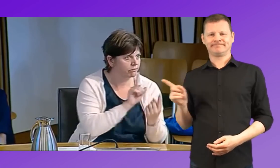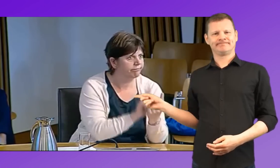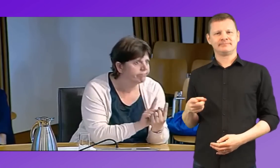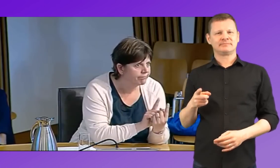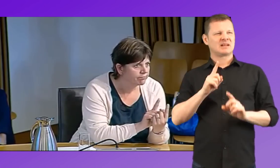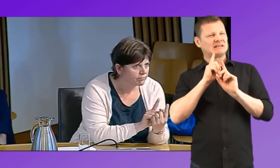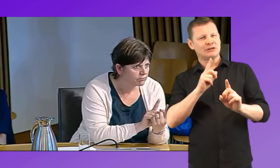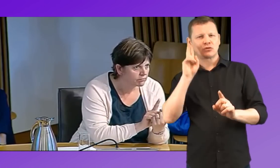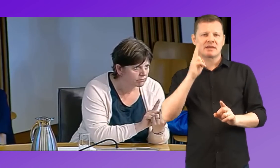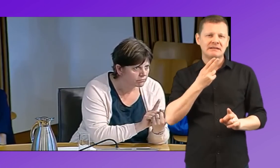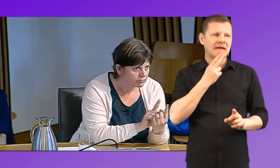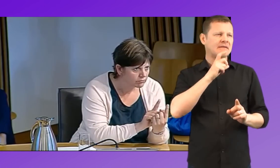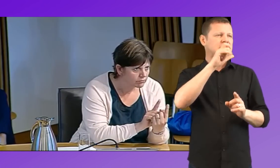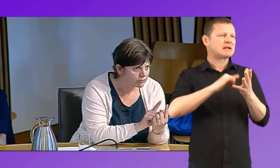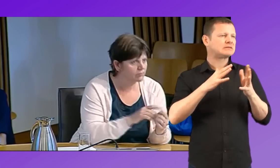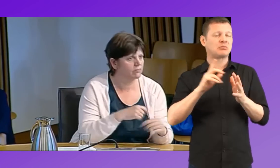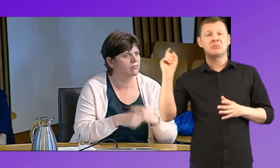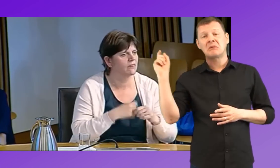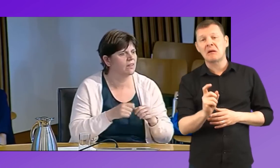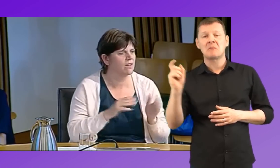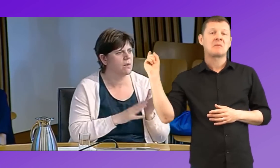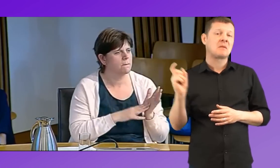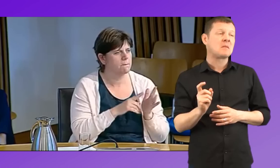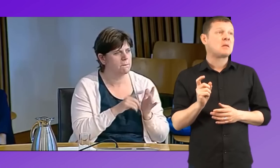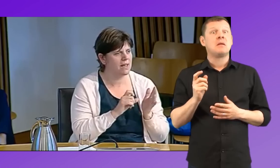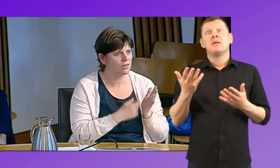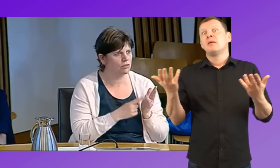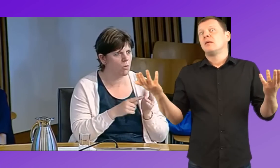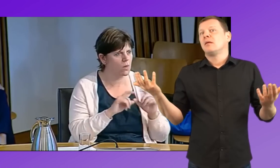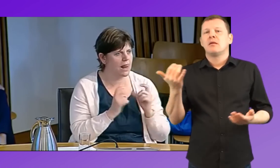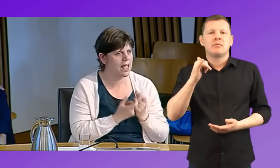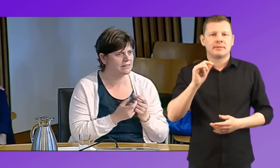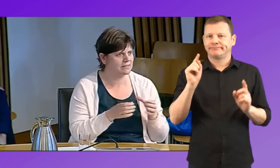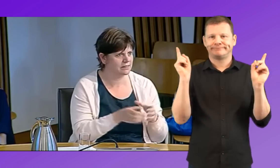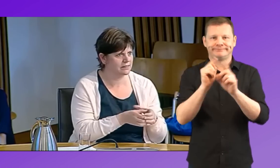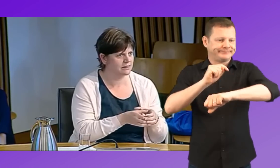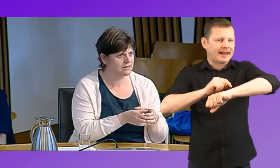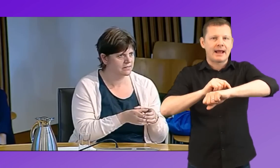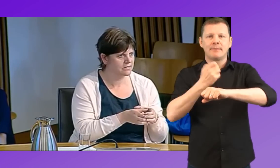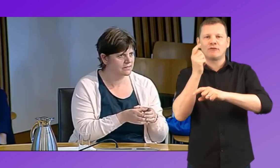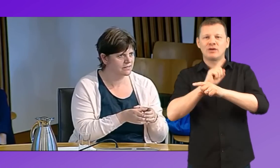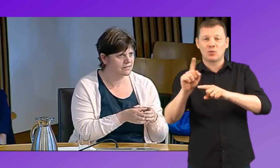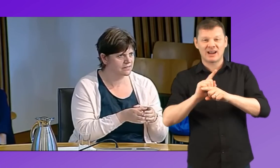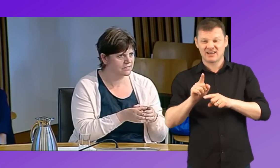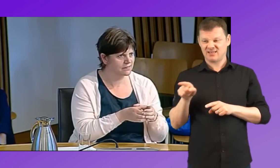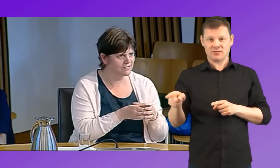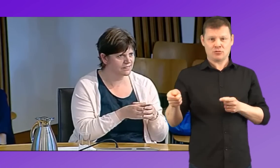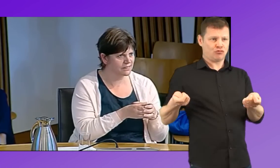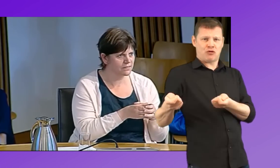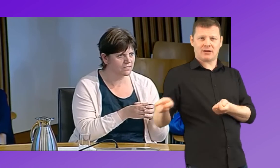a teacher of the deaf or a communication support worker, a CSW coming in for a certain amount of time a week and running what